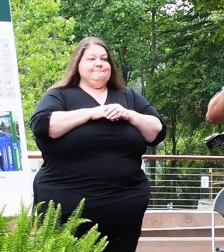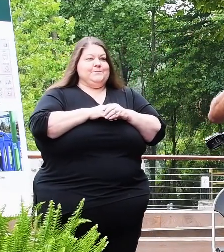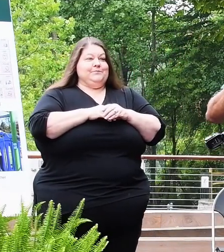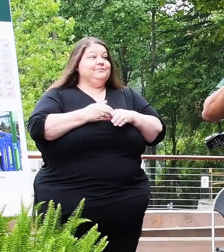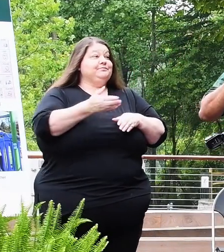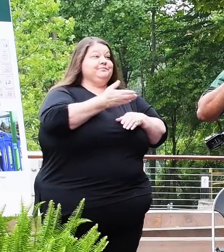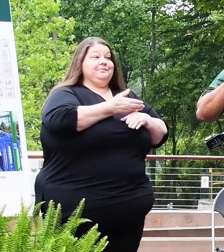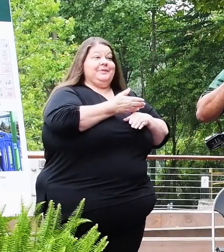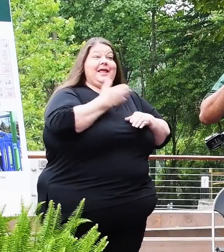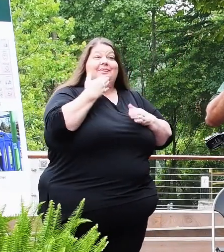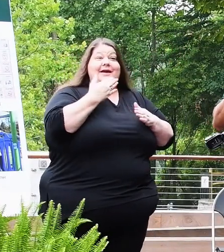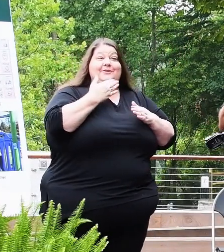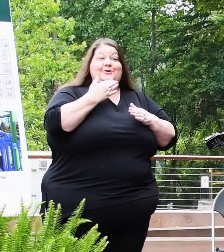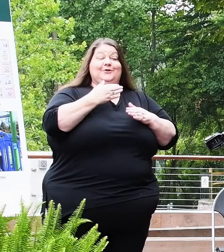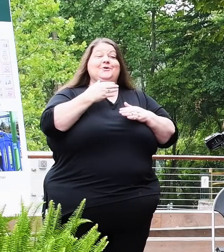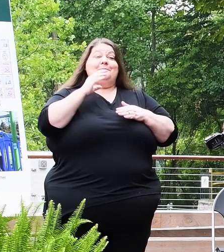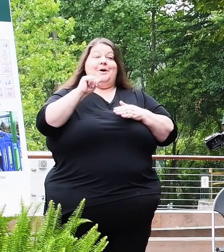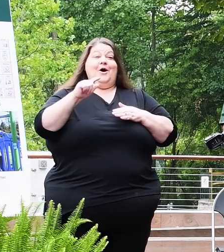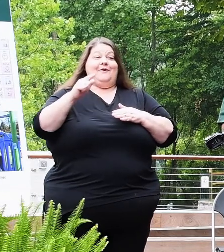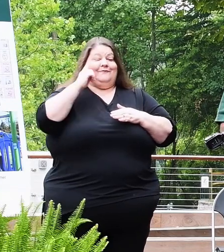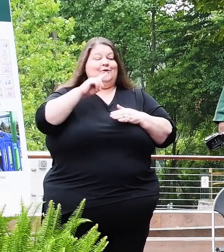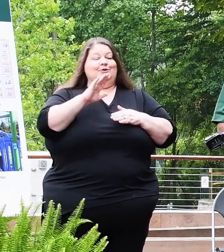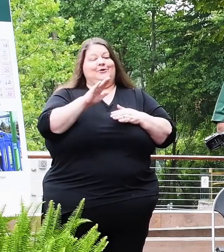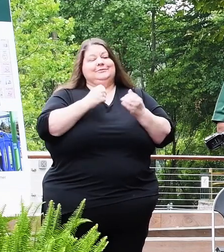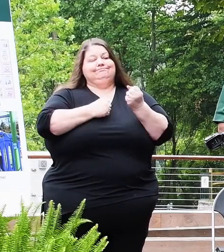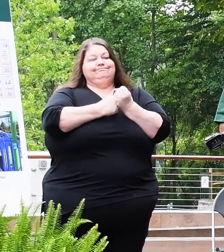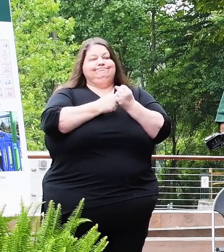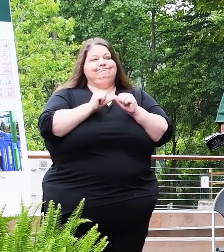Thank you, County Executive Ball for your continued support.